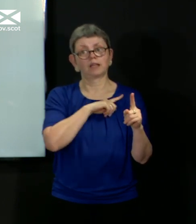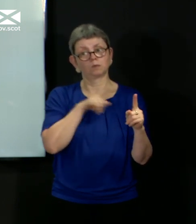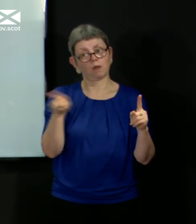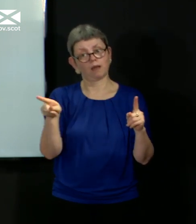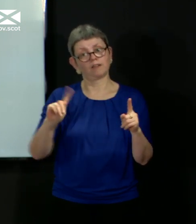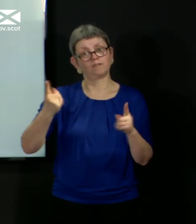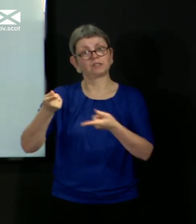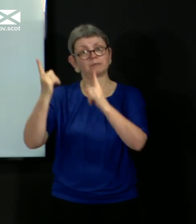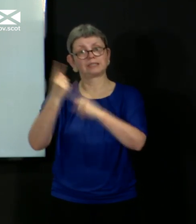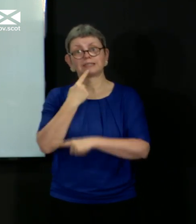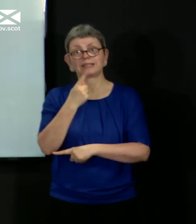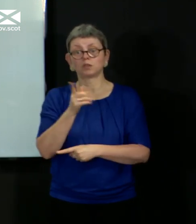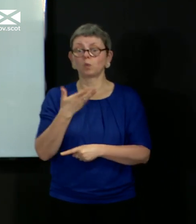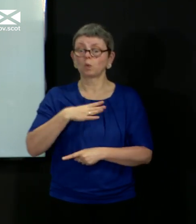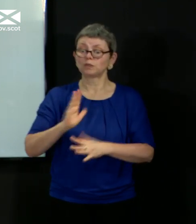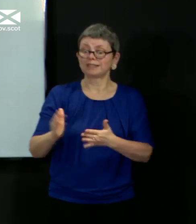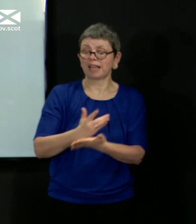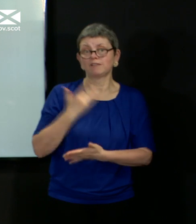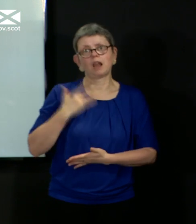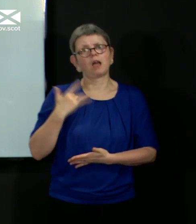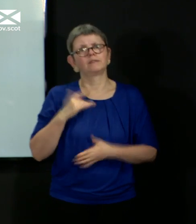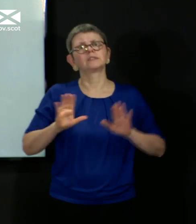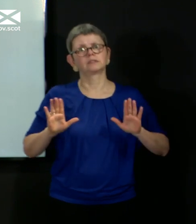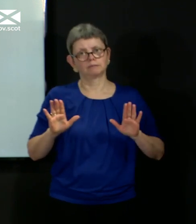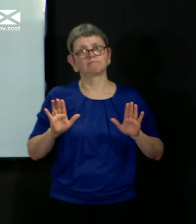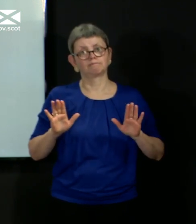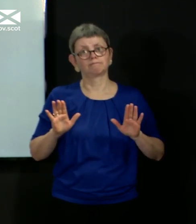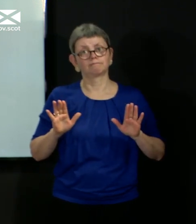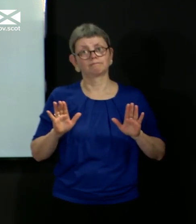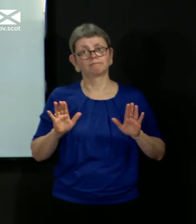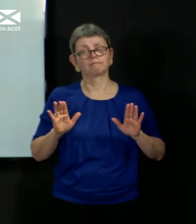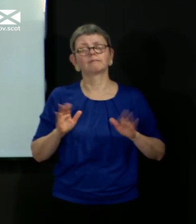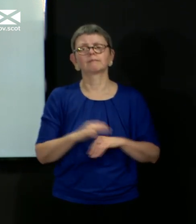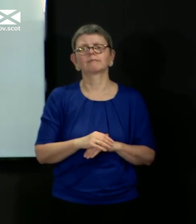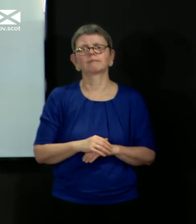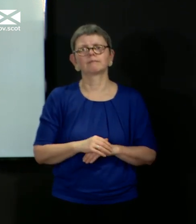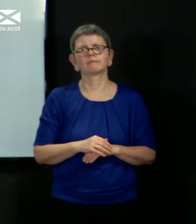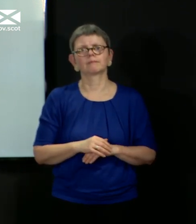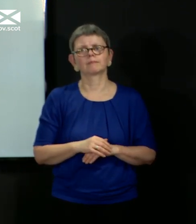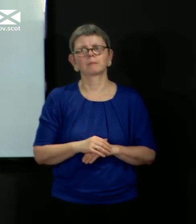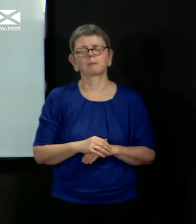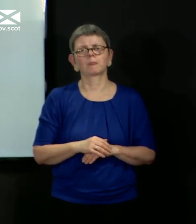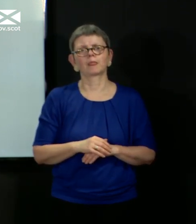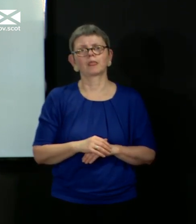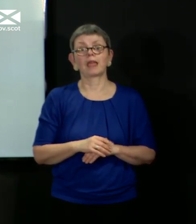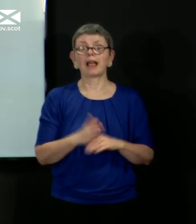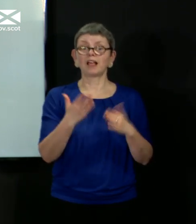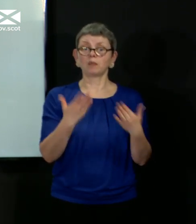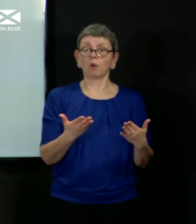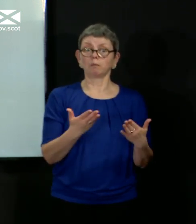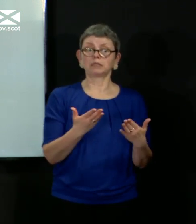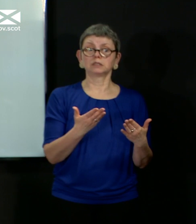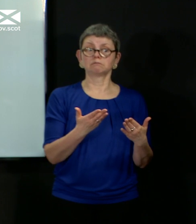save as many lives as we possibly can. Now, the additional headroom that we might have at the moment